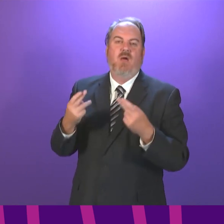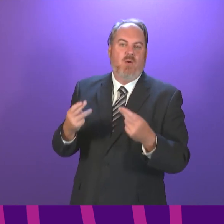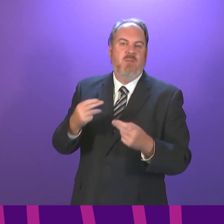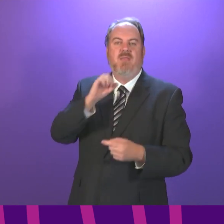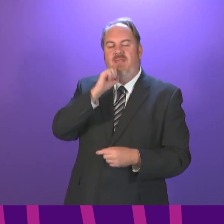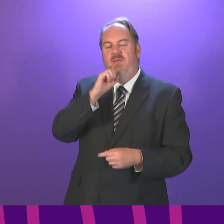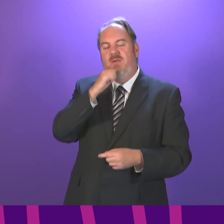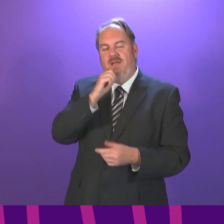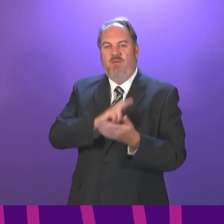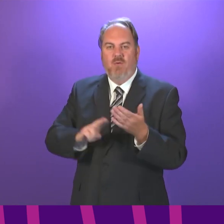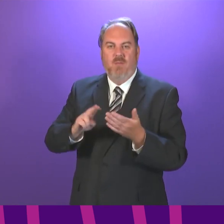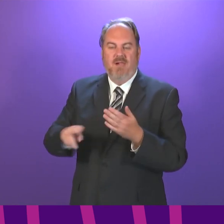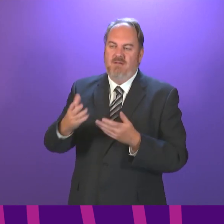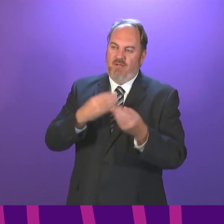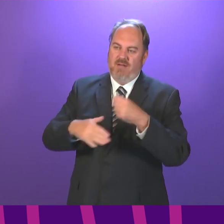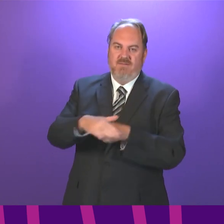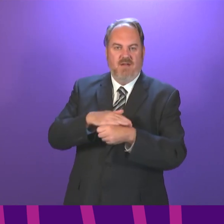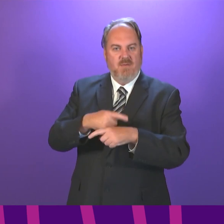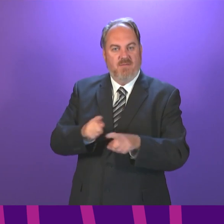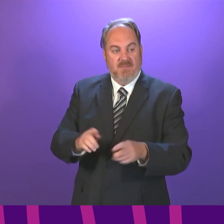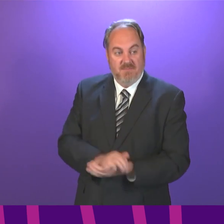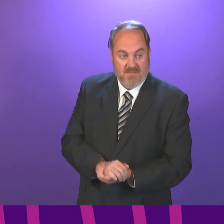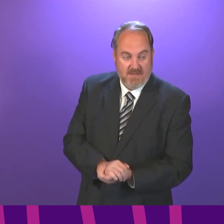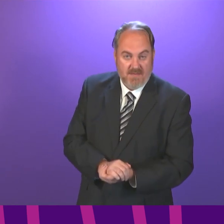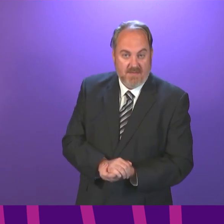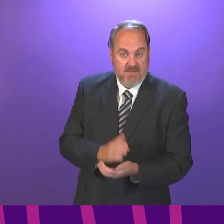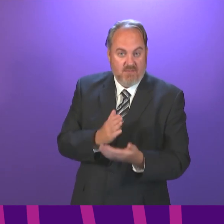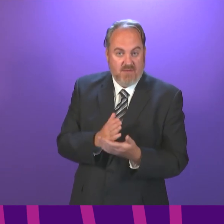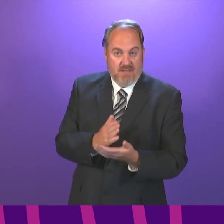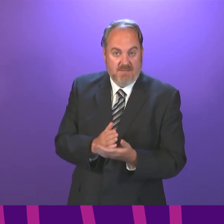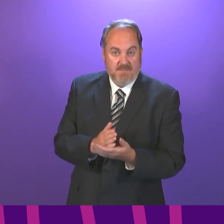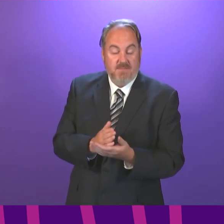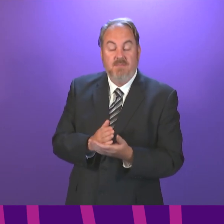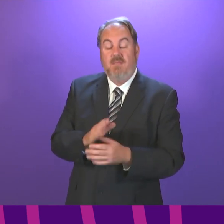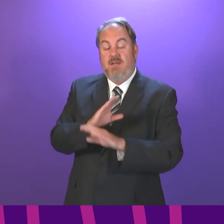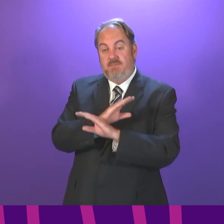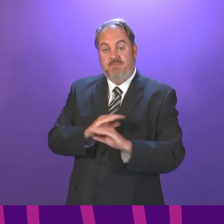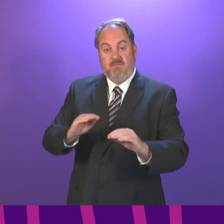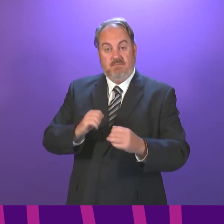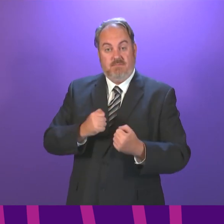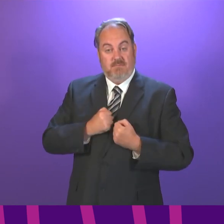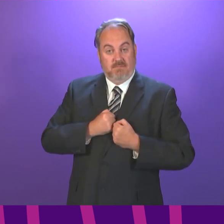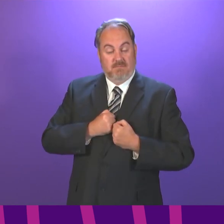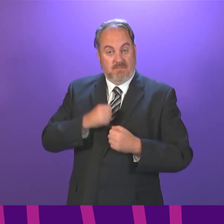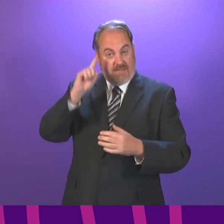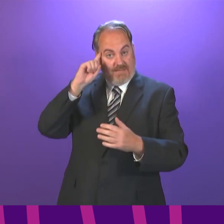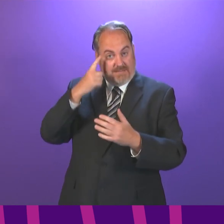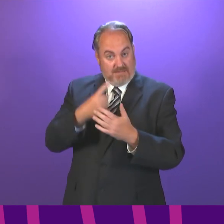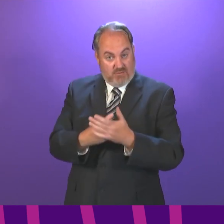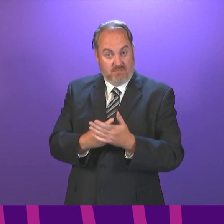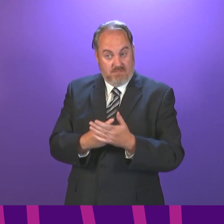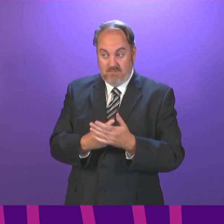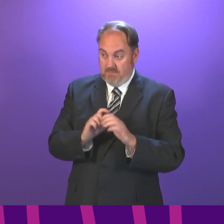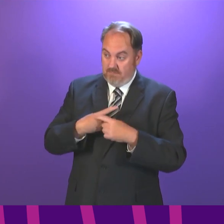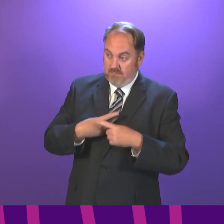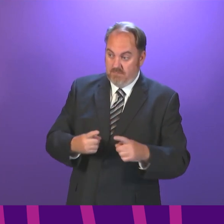environment for all of our young people. Signing officer, today's decisions are, in my view and I hope those listening will agree,